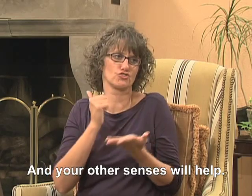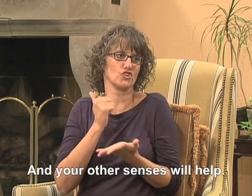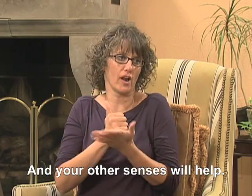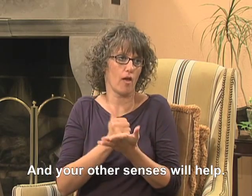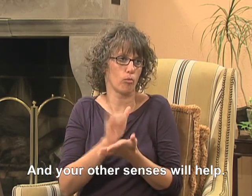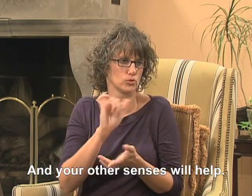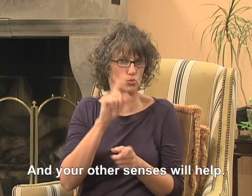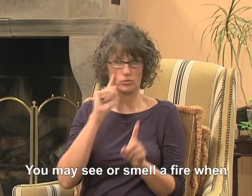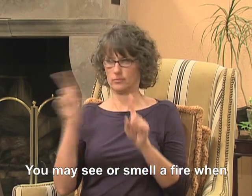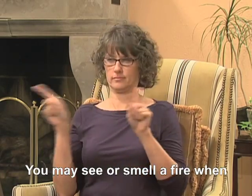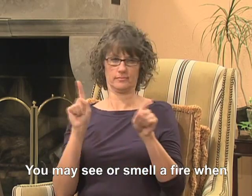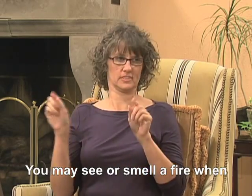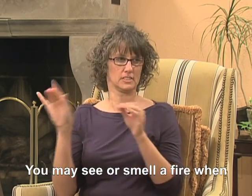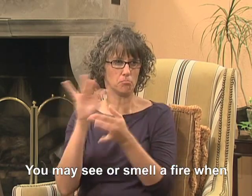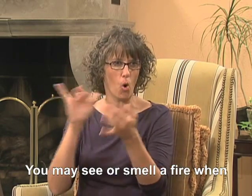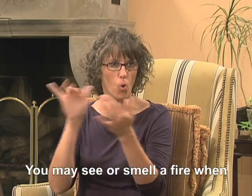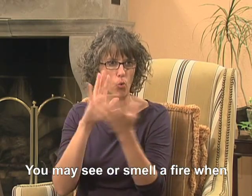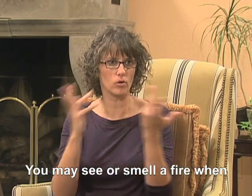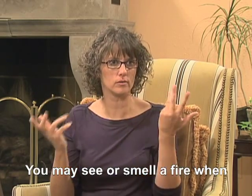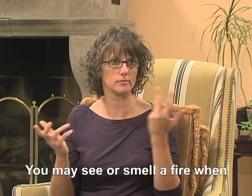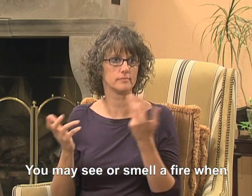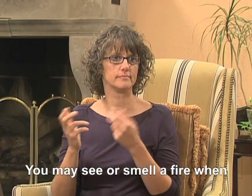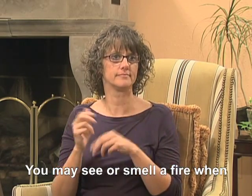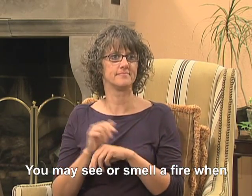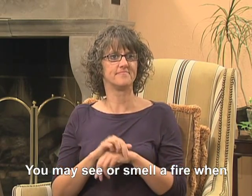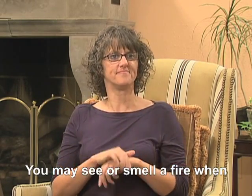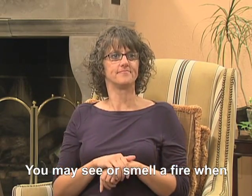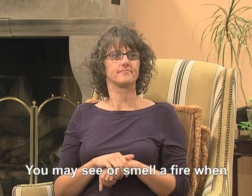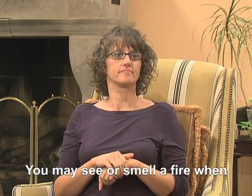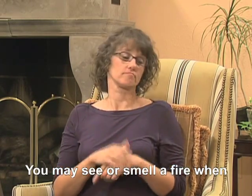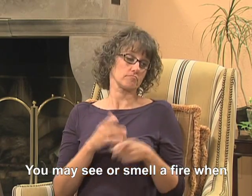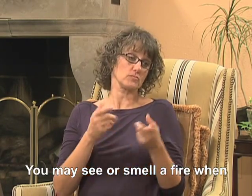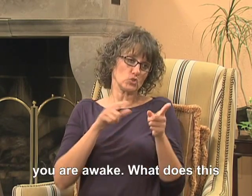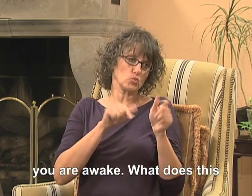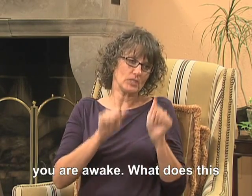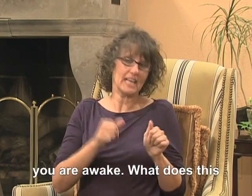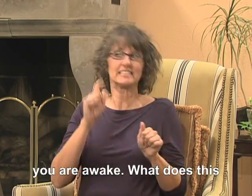You may see or smell a fire when you are awake.